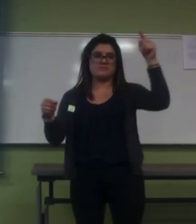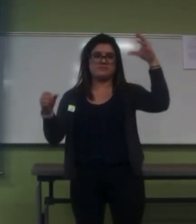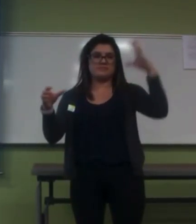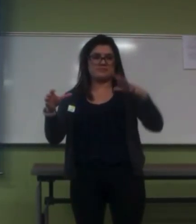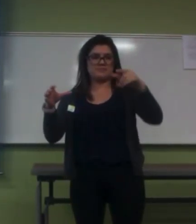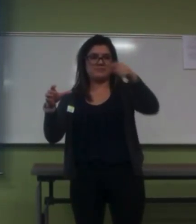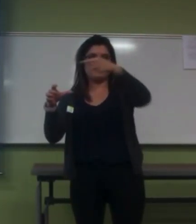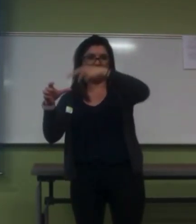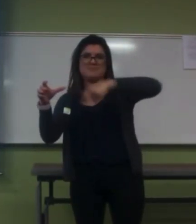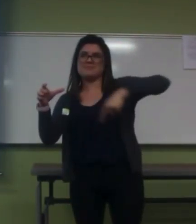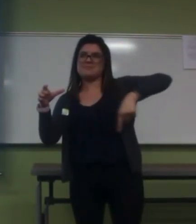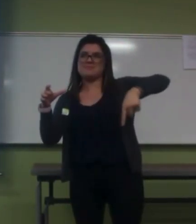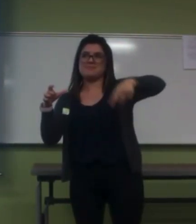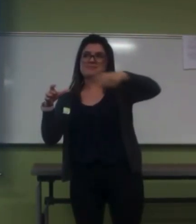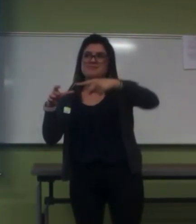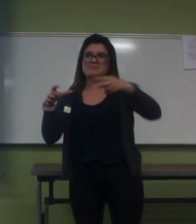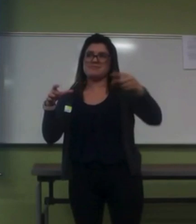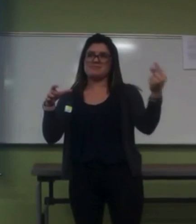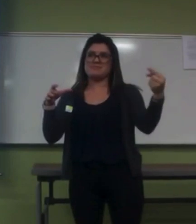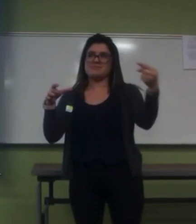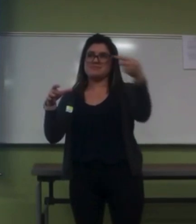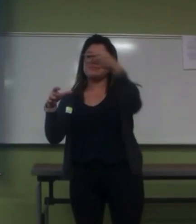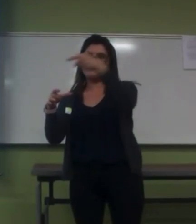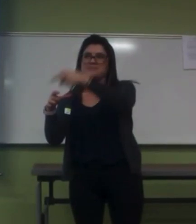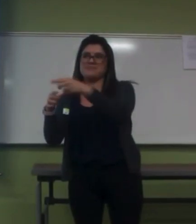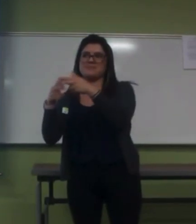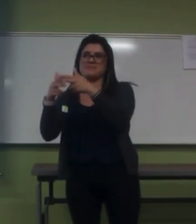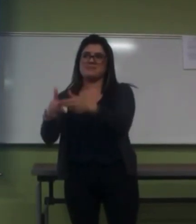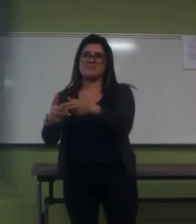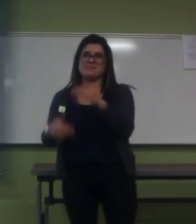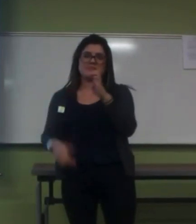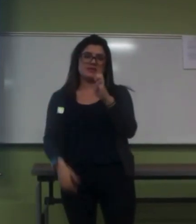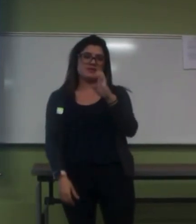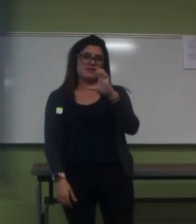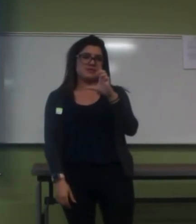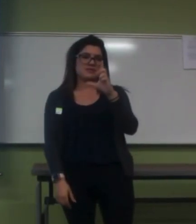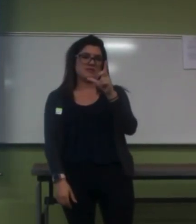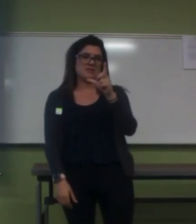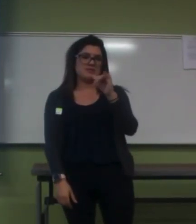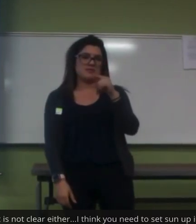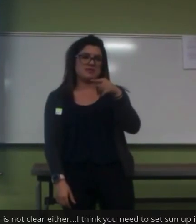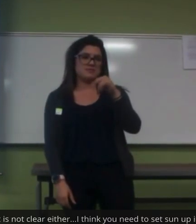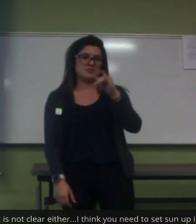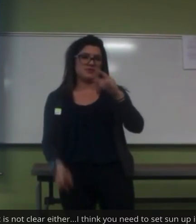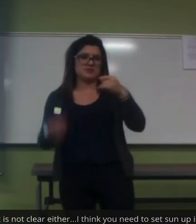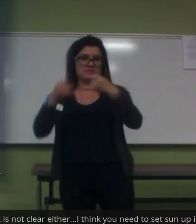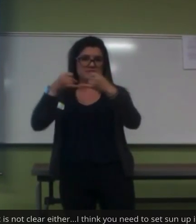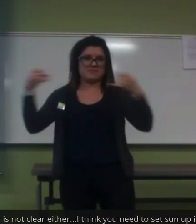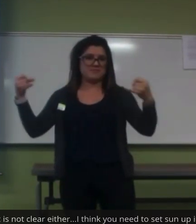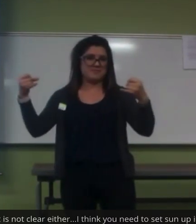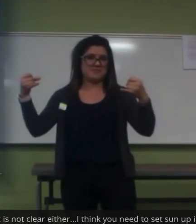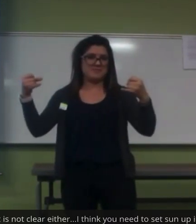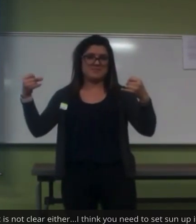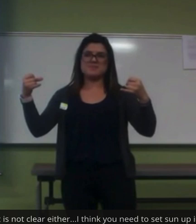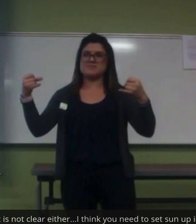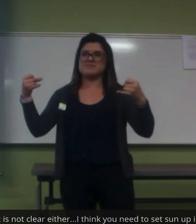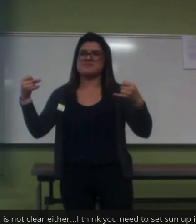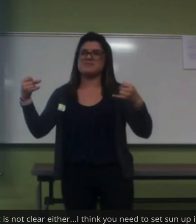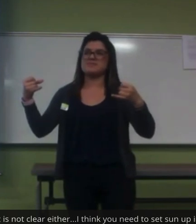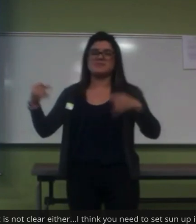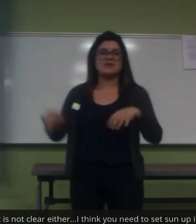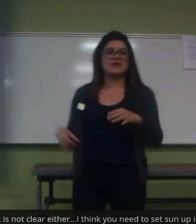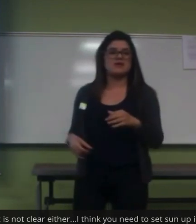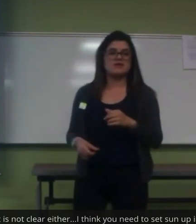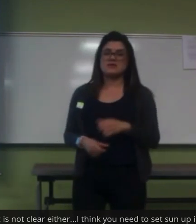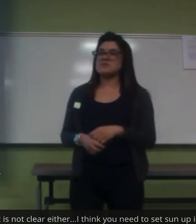zodiac sign in the night sky, is called the ecliptic. The ecliptic. So, all of